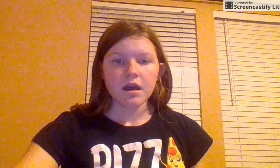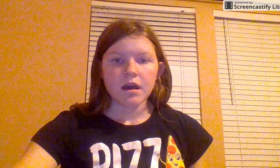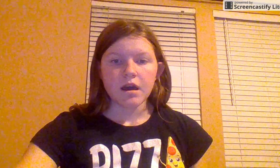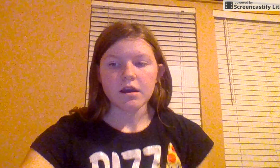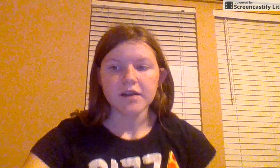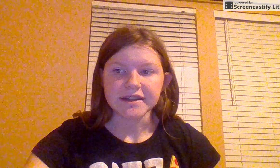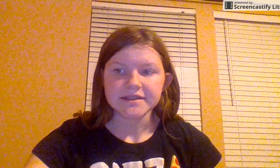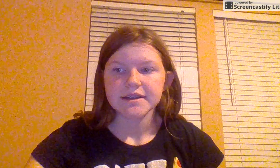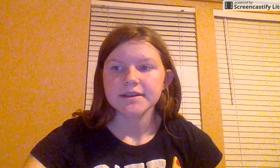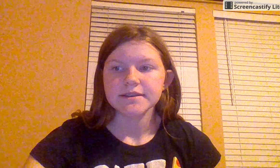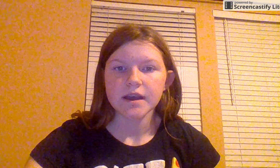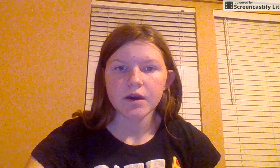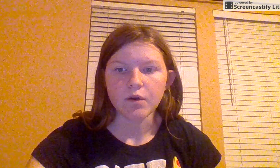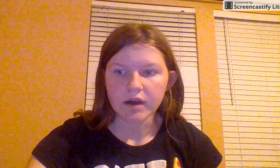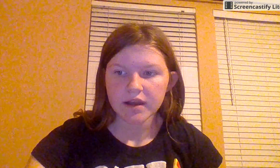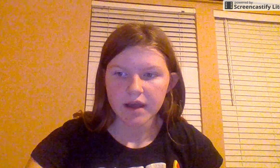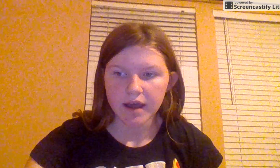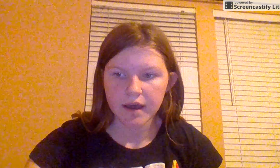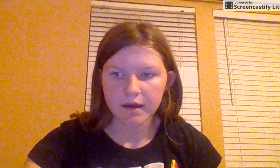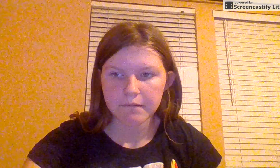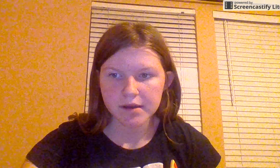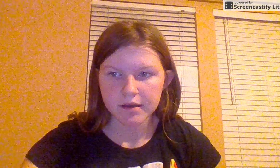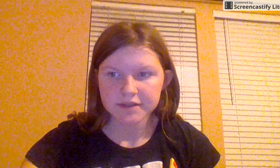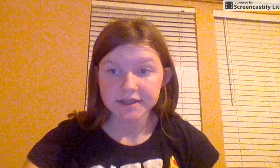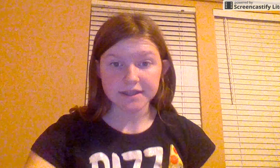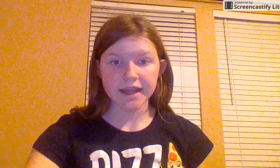Alright, so, um, today...